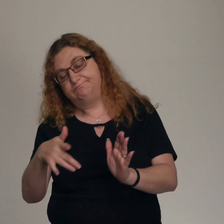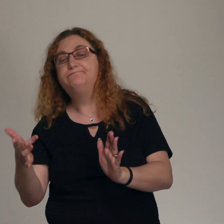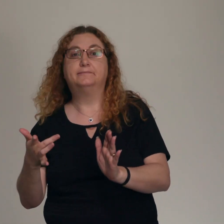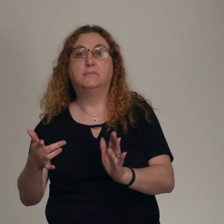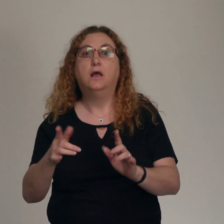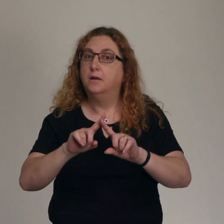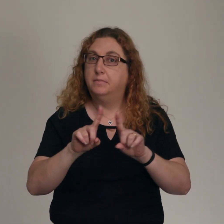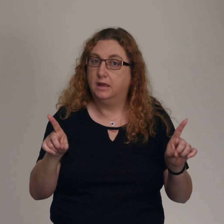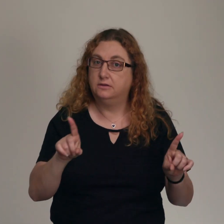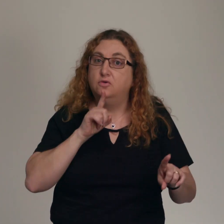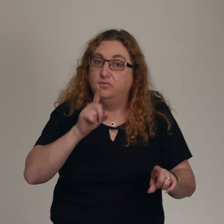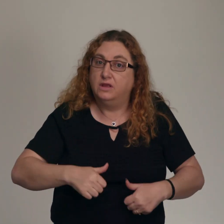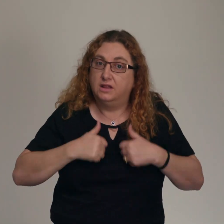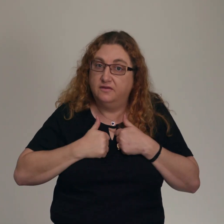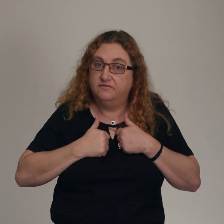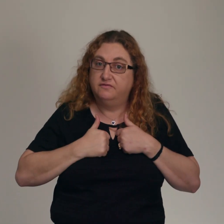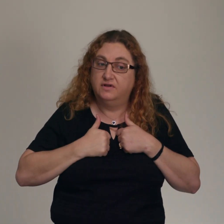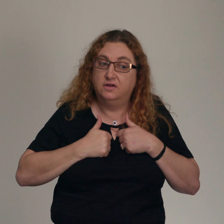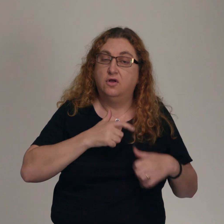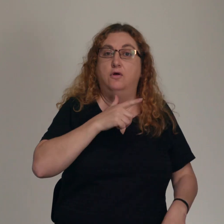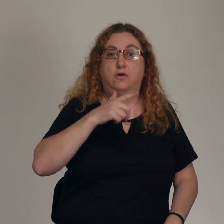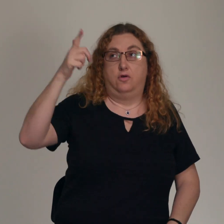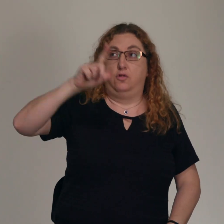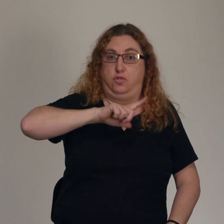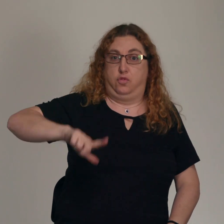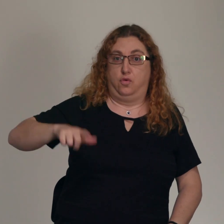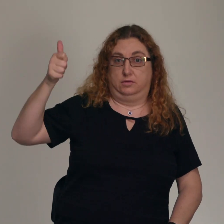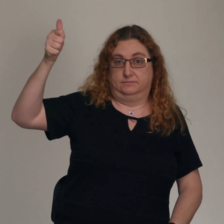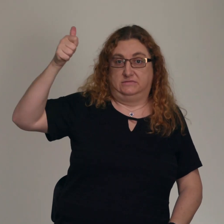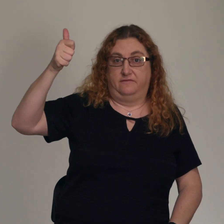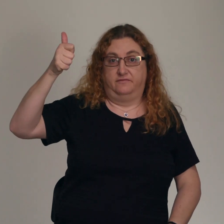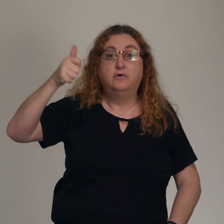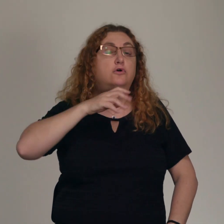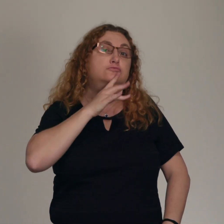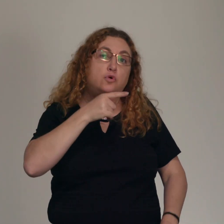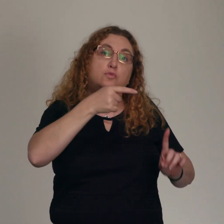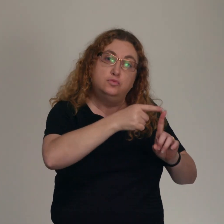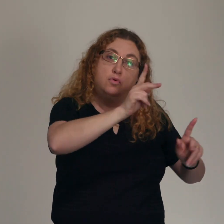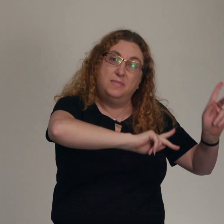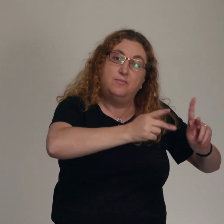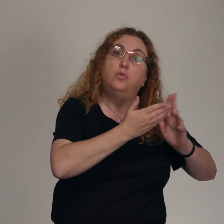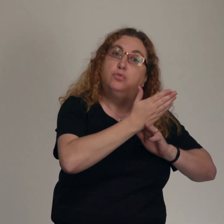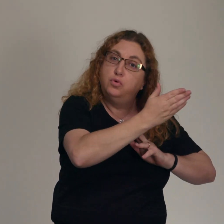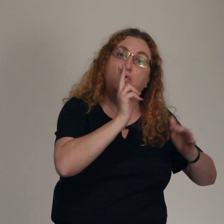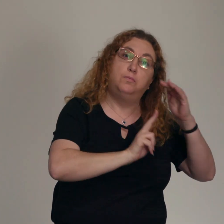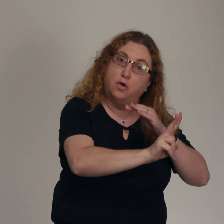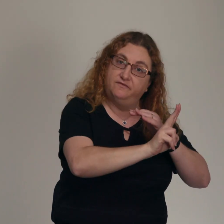was the Lord spoke to His people through the prophet Malachi. And then there was a period of